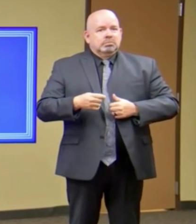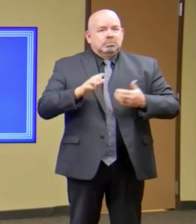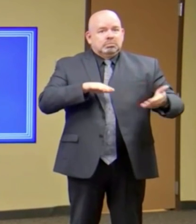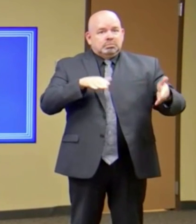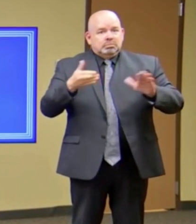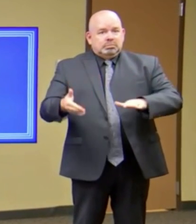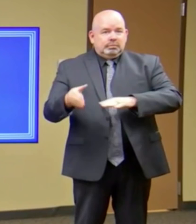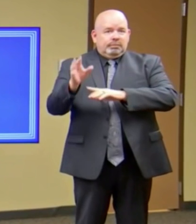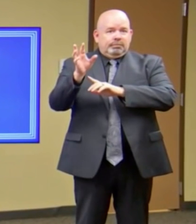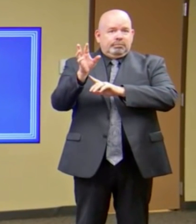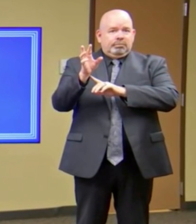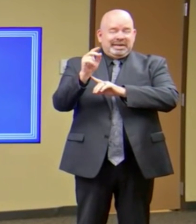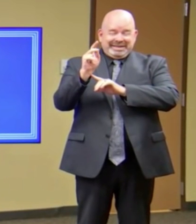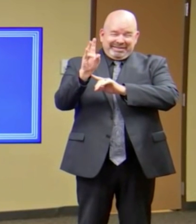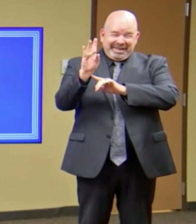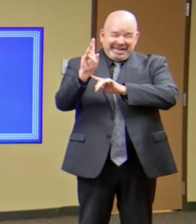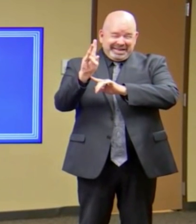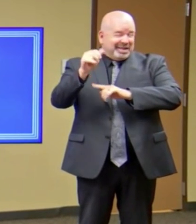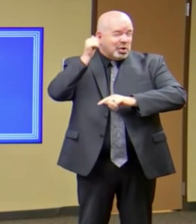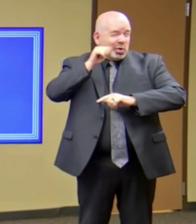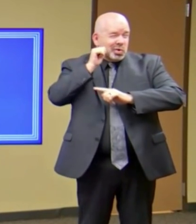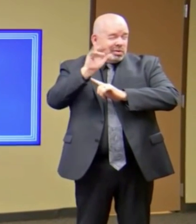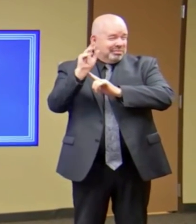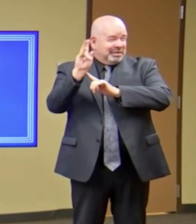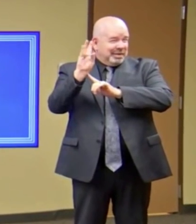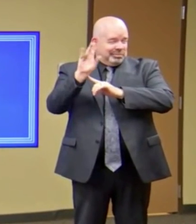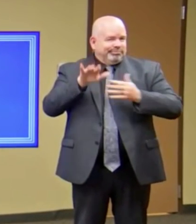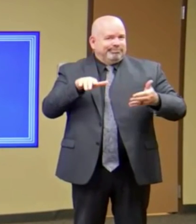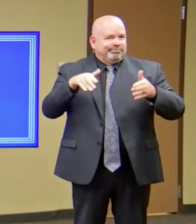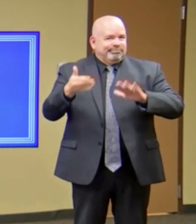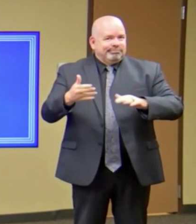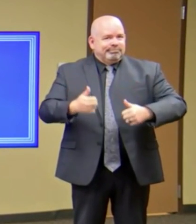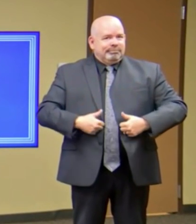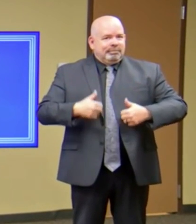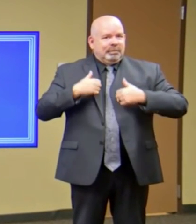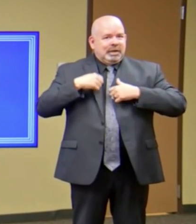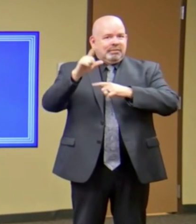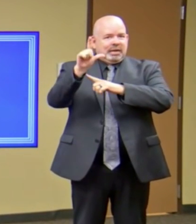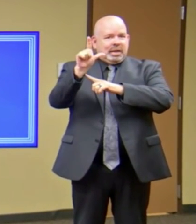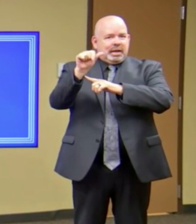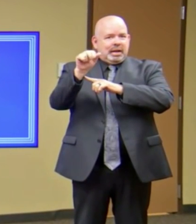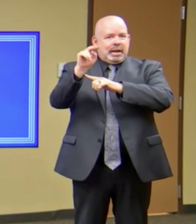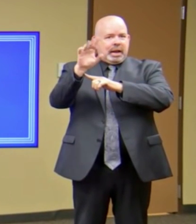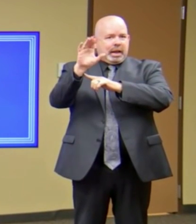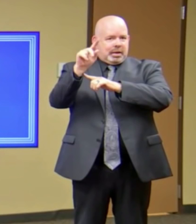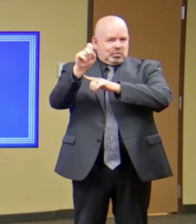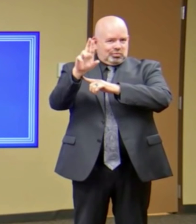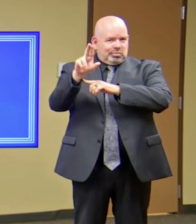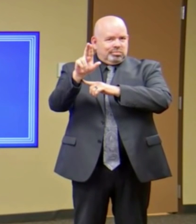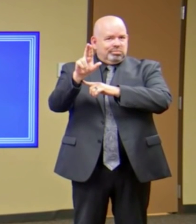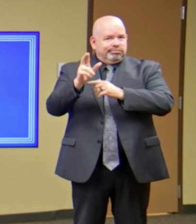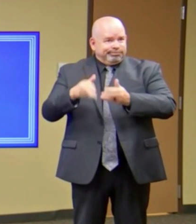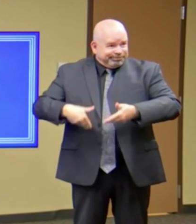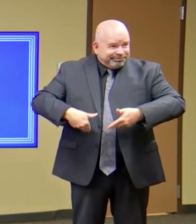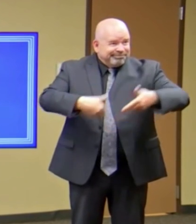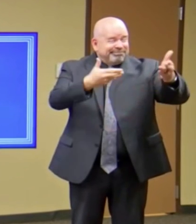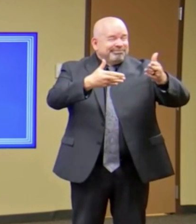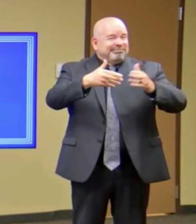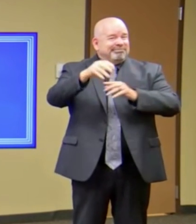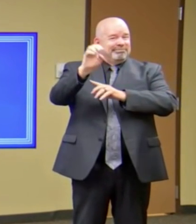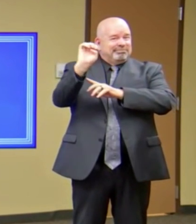lady who was a resident of Lancaster. She expired in the emergency room before she could be admitted.